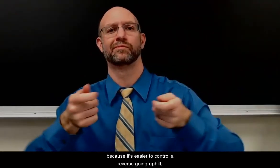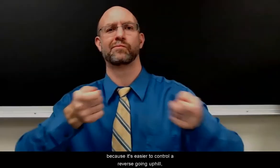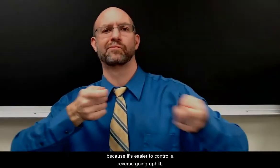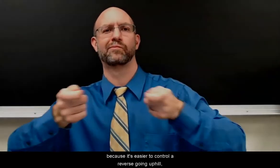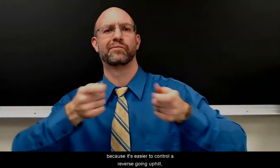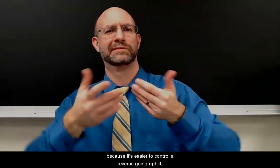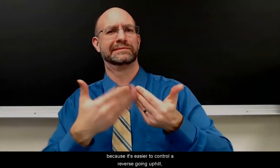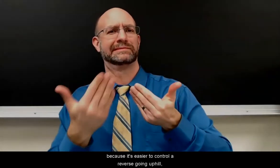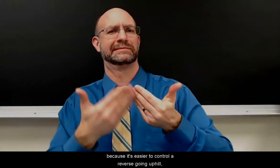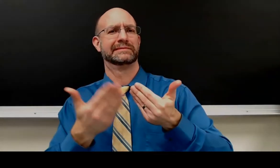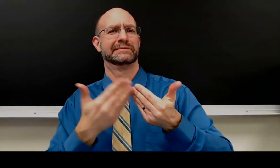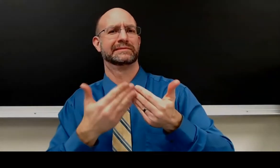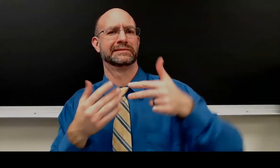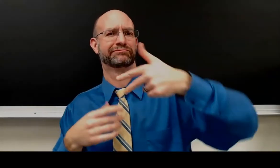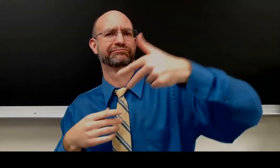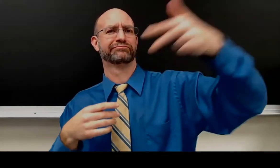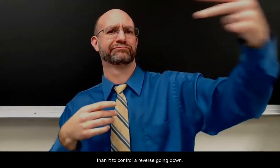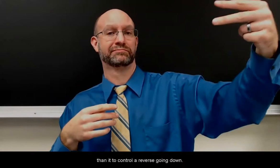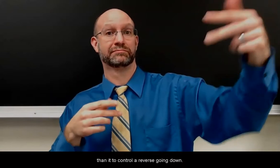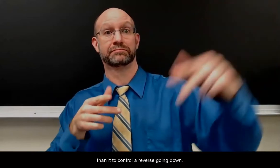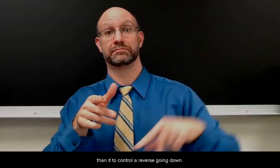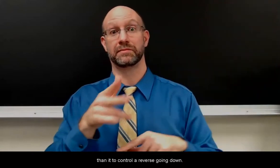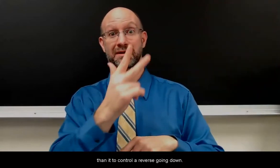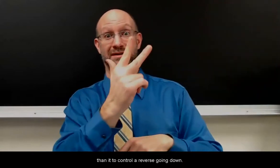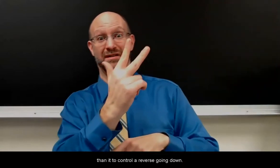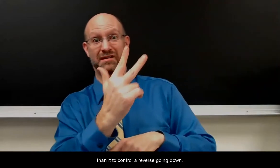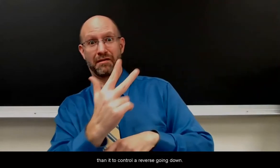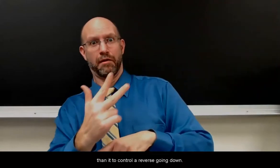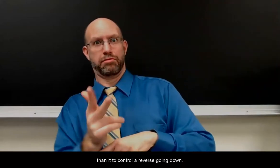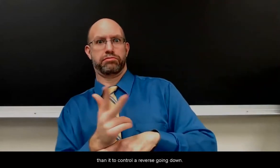reverse going uphill than it is to control a reverse going downhill.